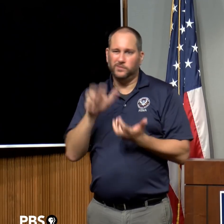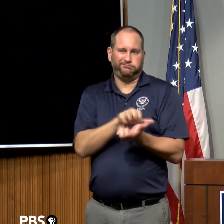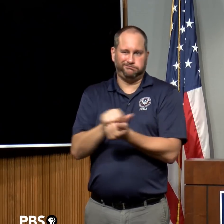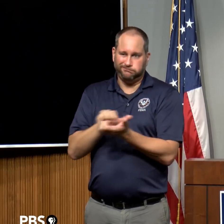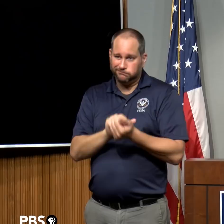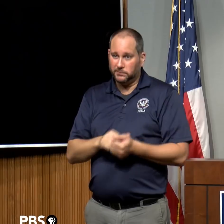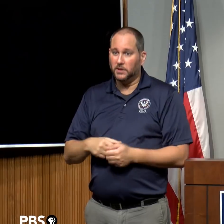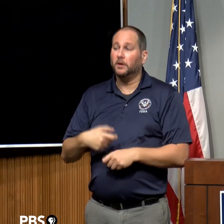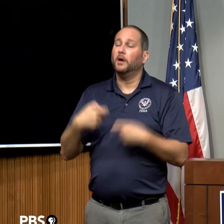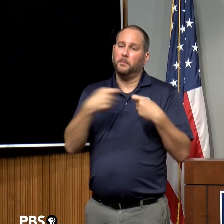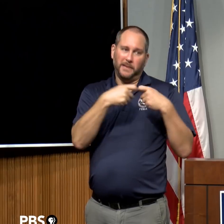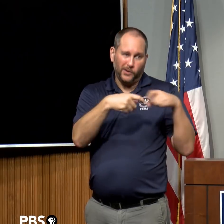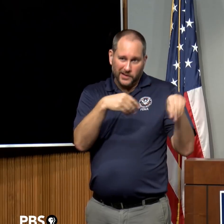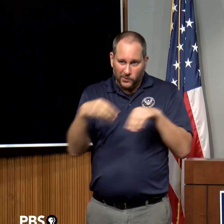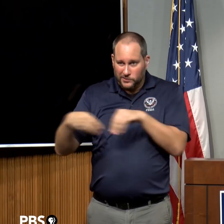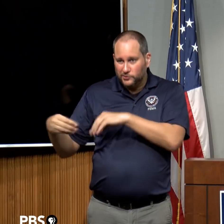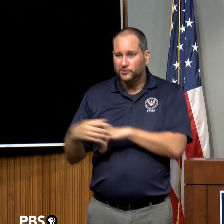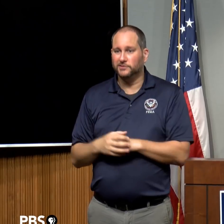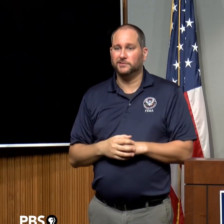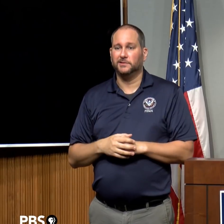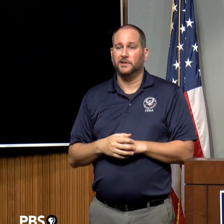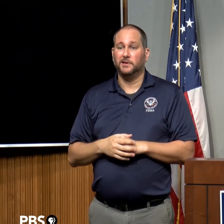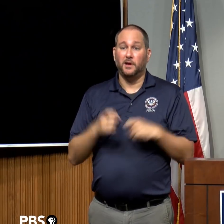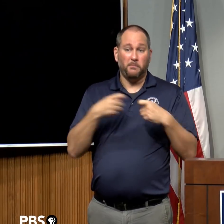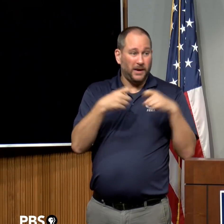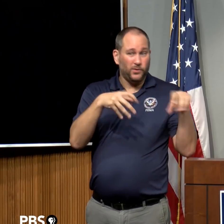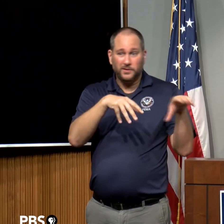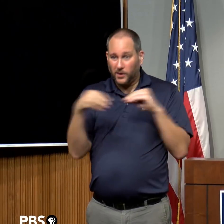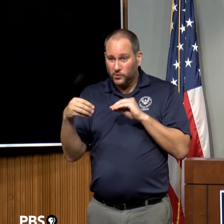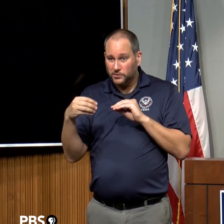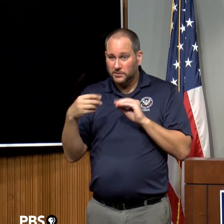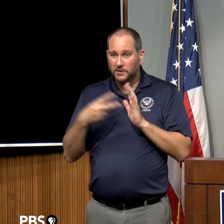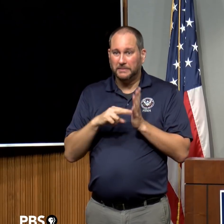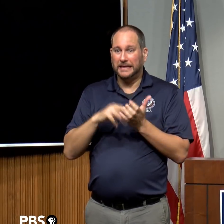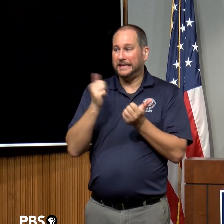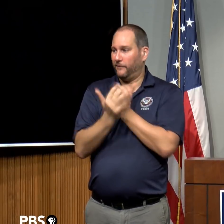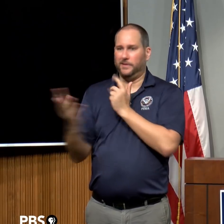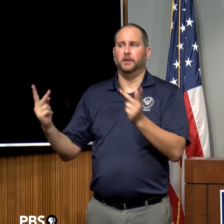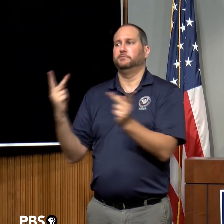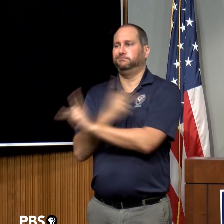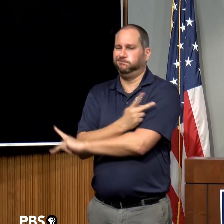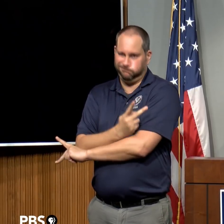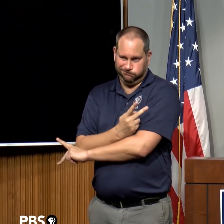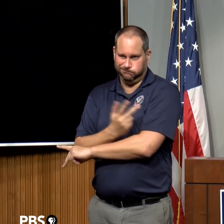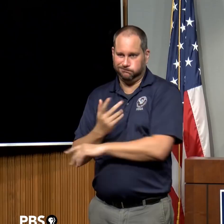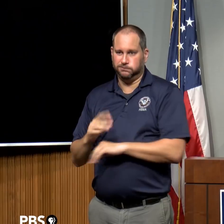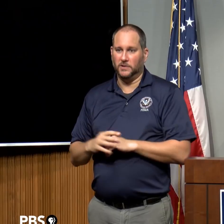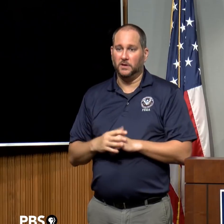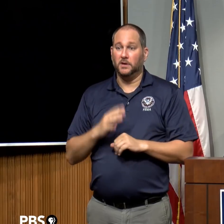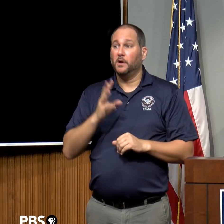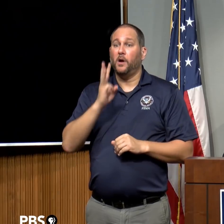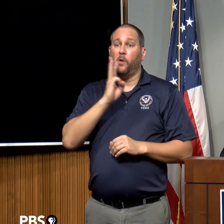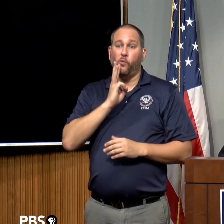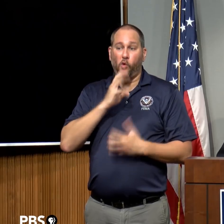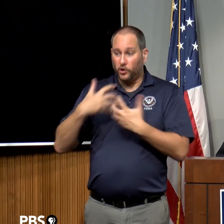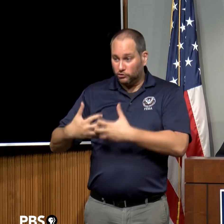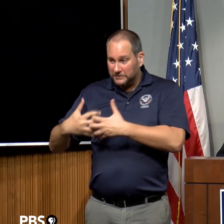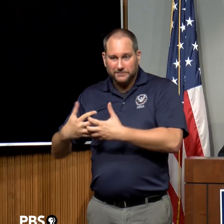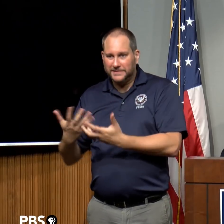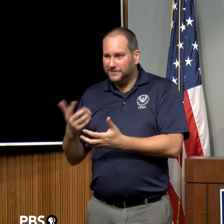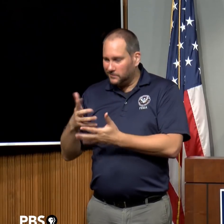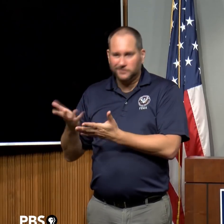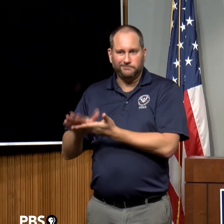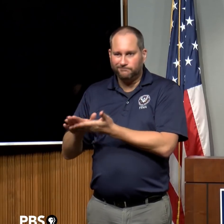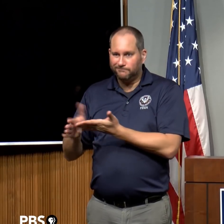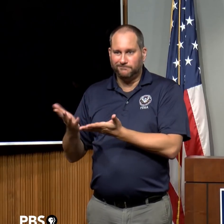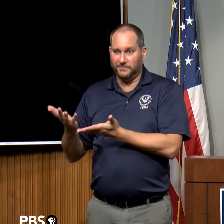outages, everything then becomes compounded, you know, our wastewater and water treatment plants are now affected. Our supply chains are